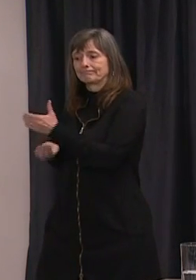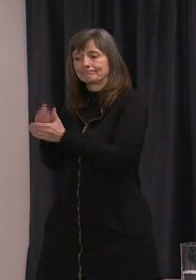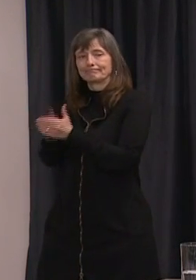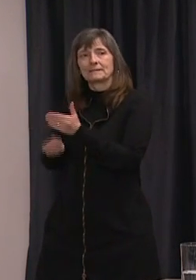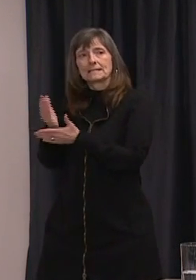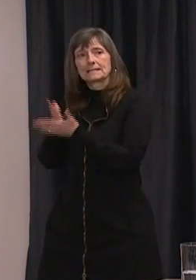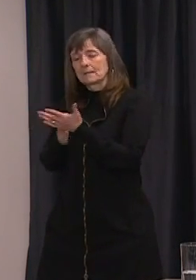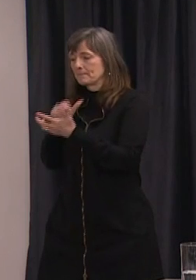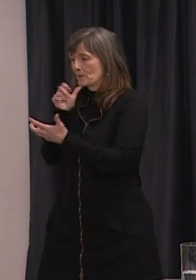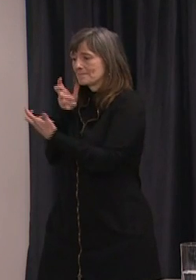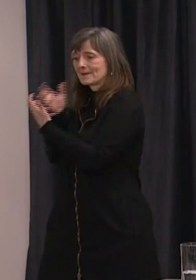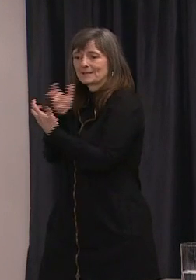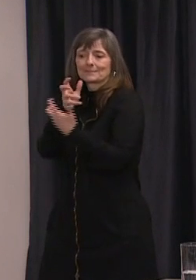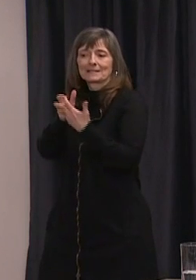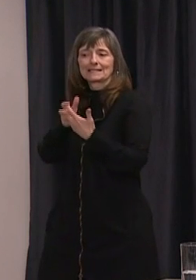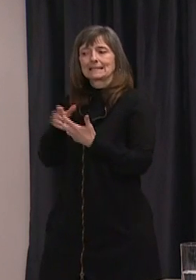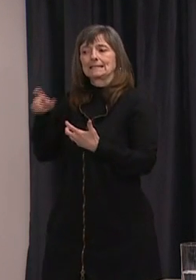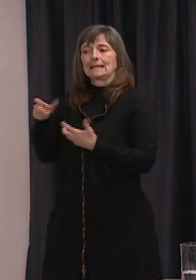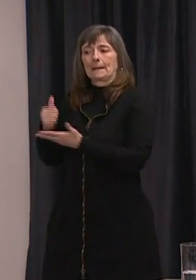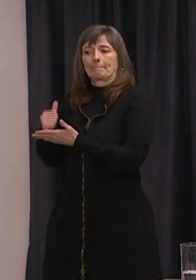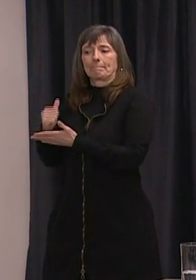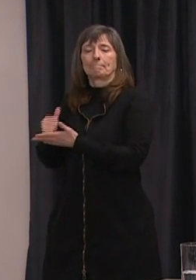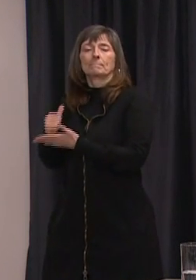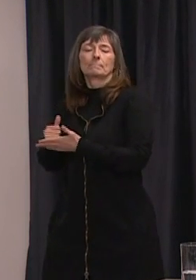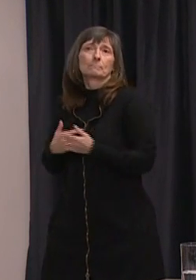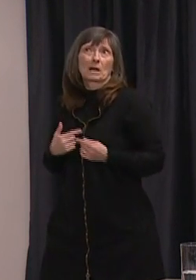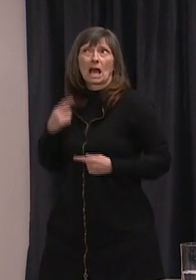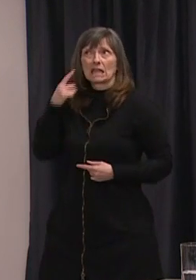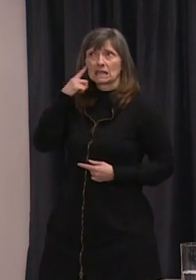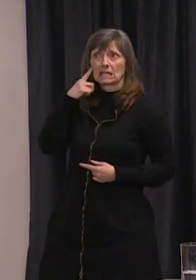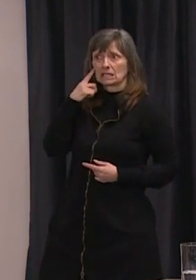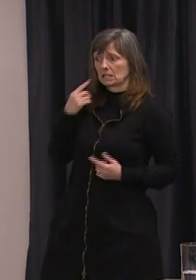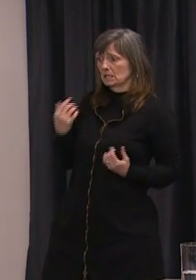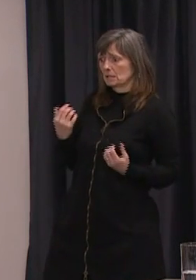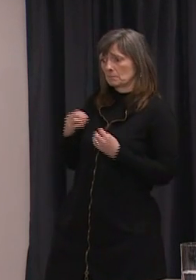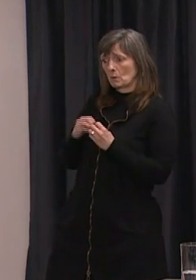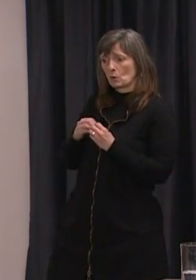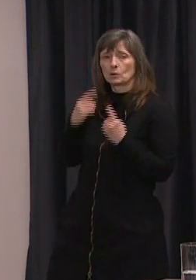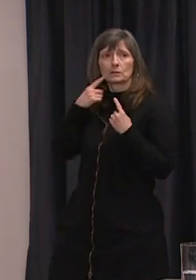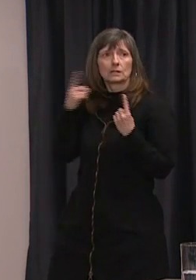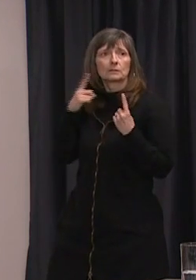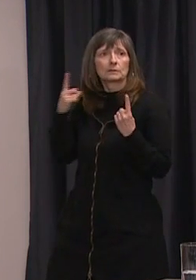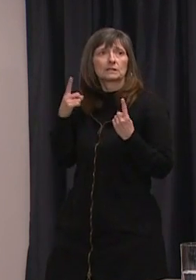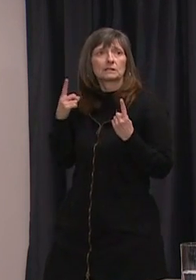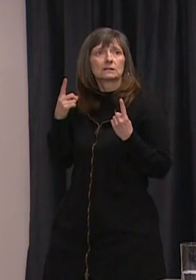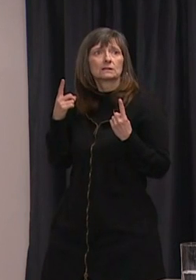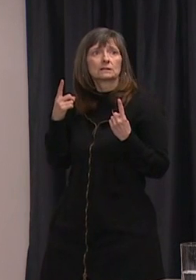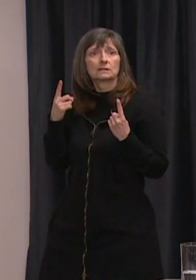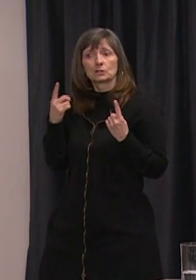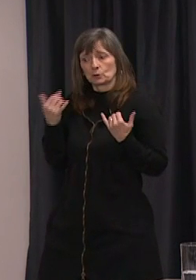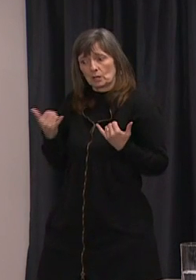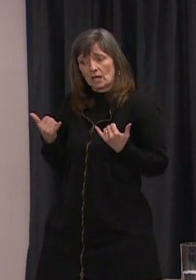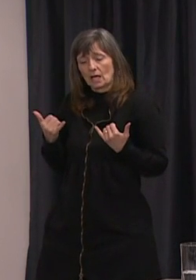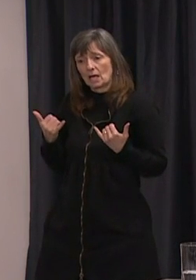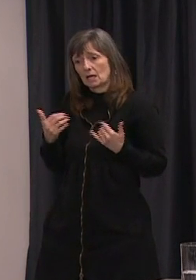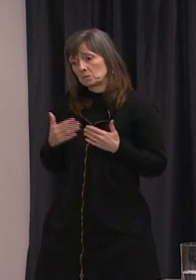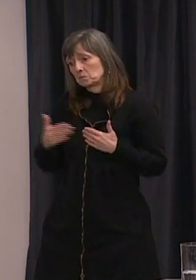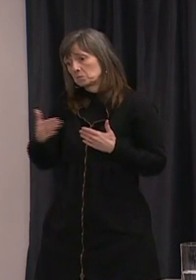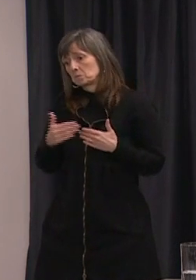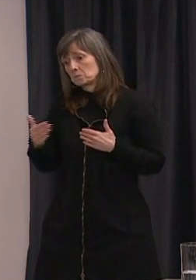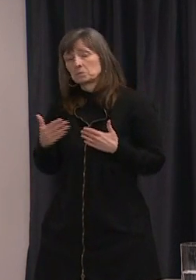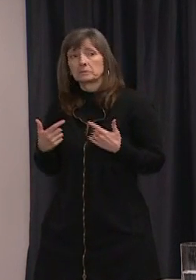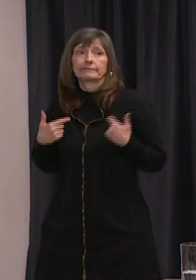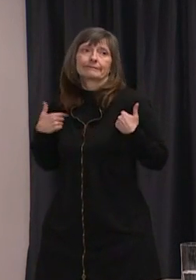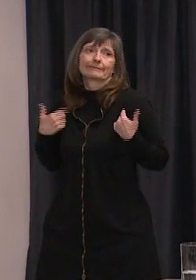say my understanding is that the federal government are making some announcements further announcements about that over the course of today i haven't